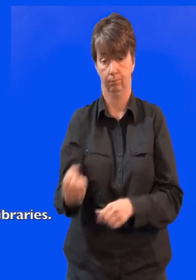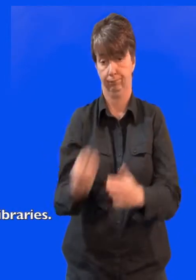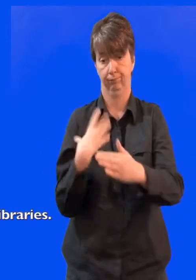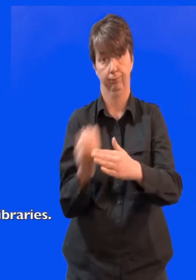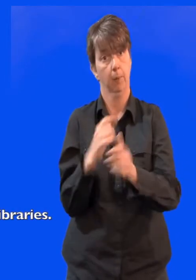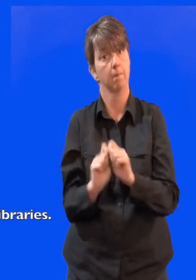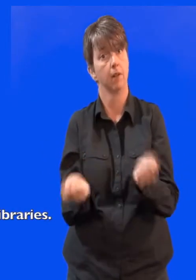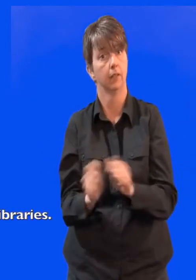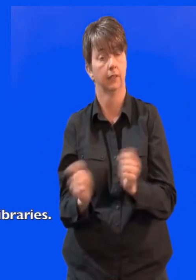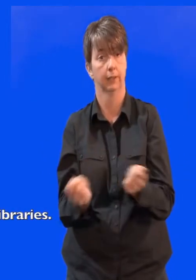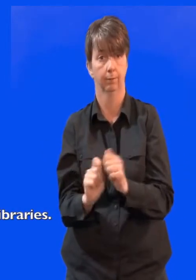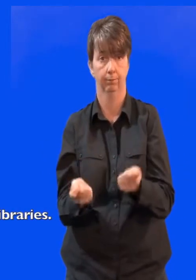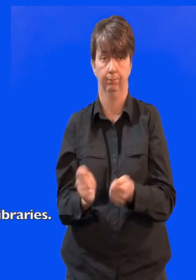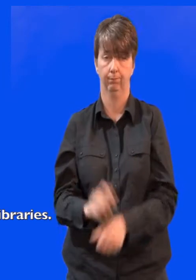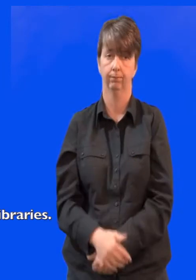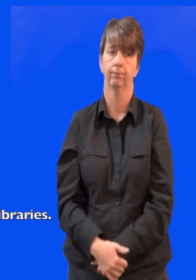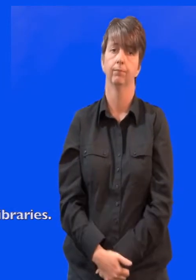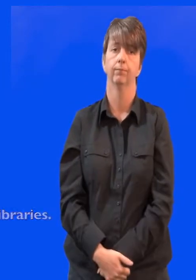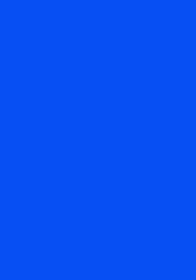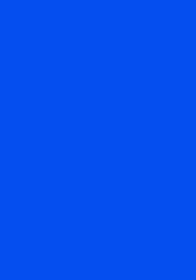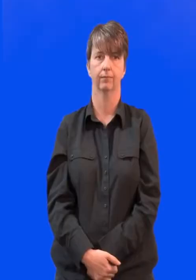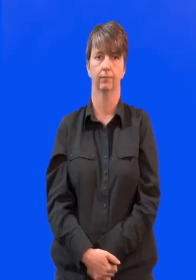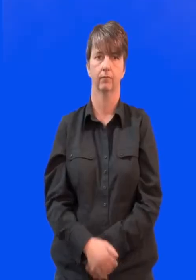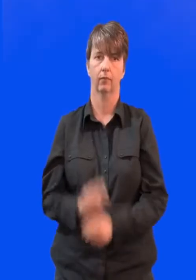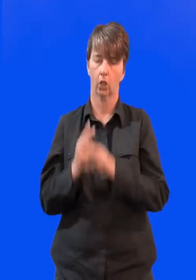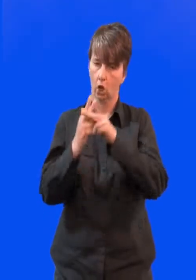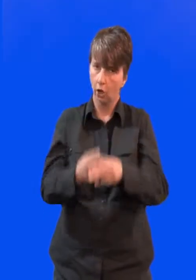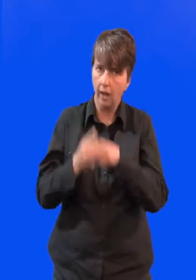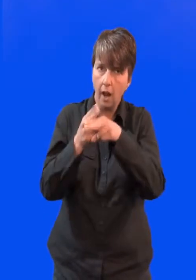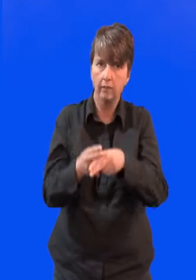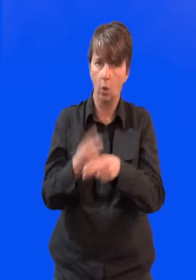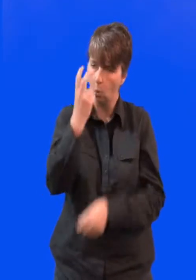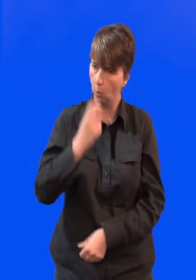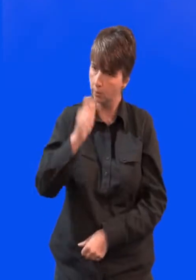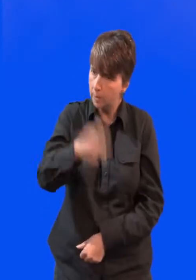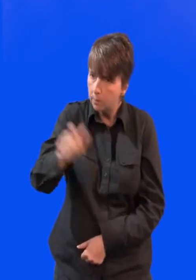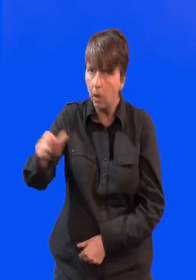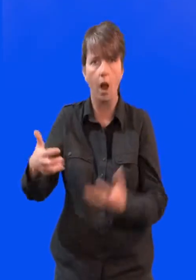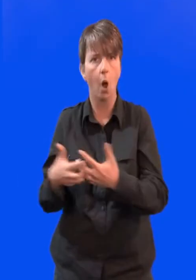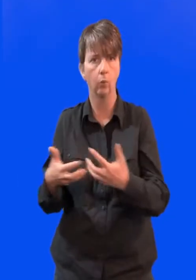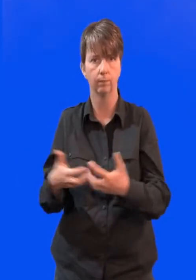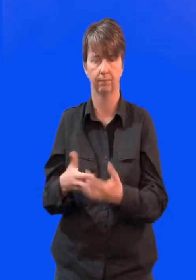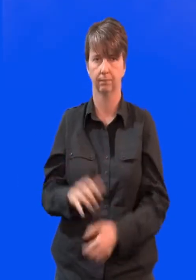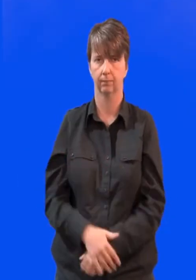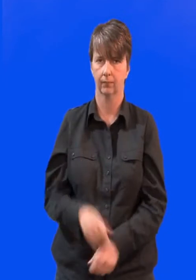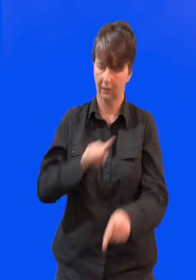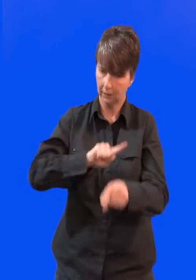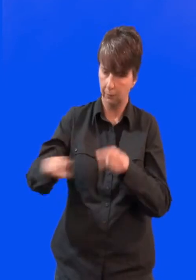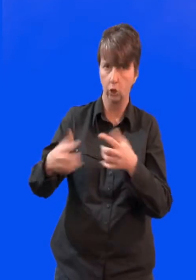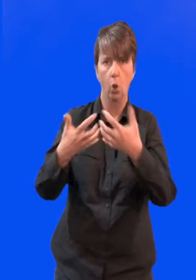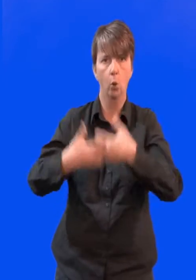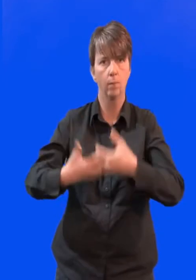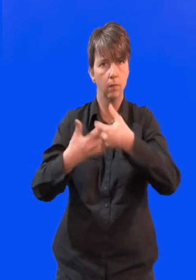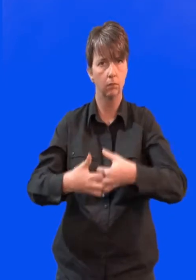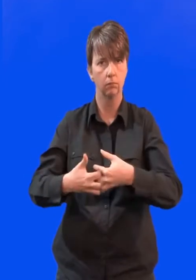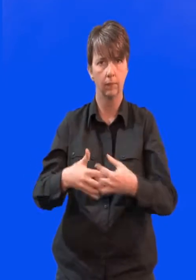And by putting information on our website. And in leaflets and magazines. All people to be protected from danger. Our council helps